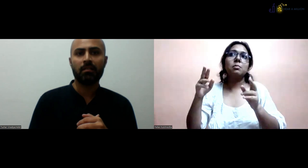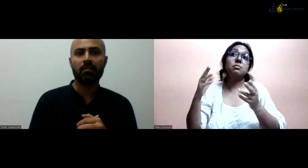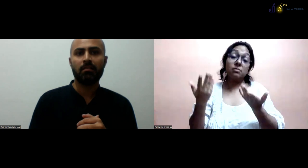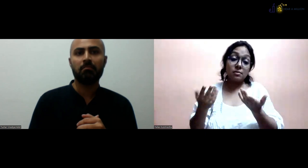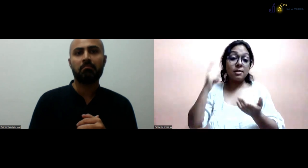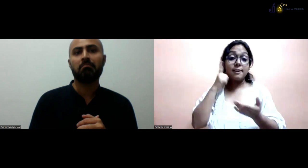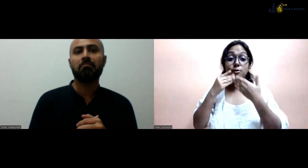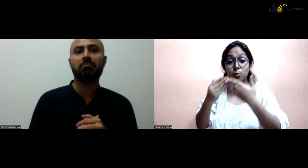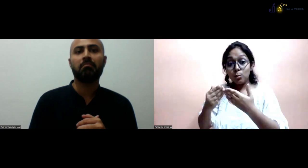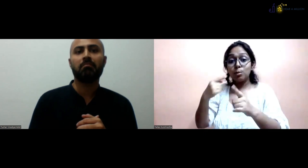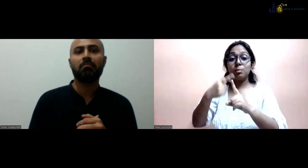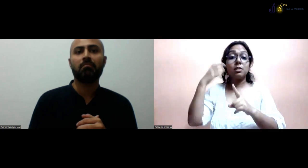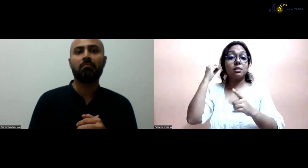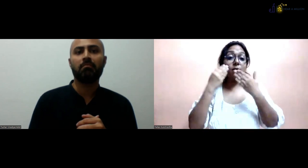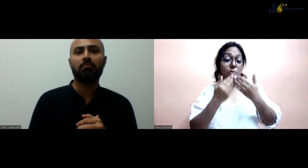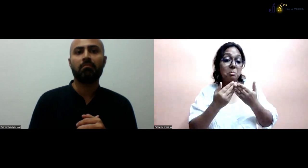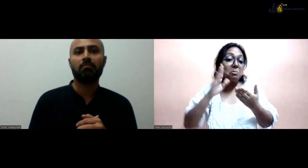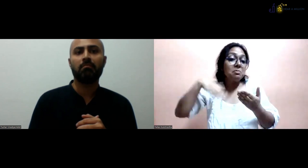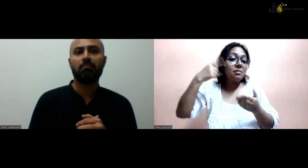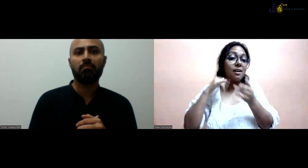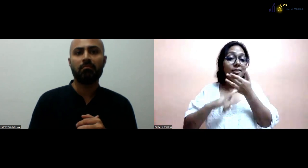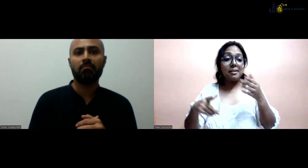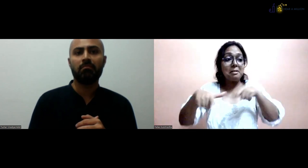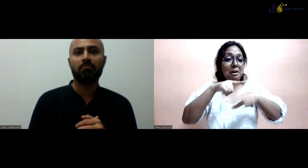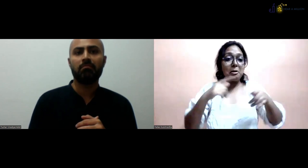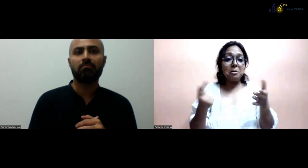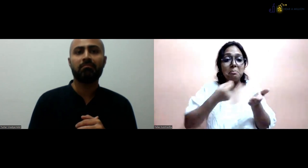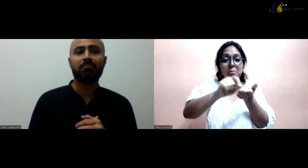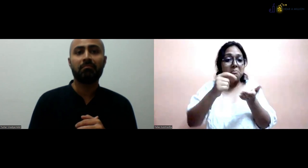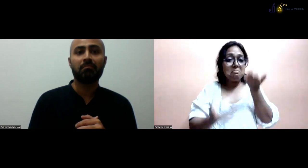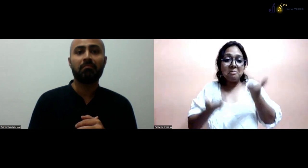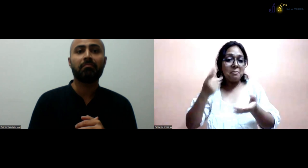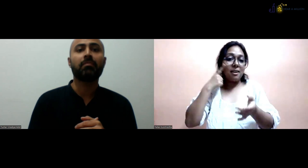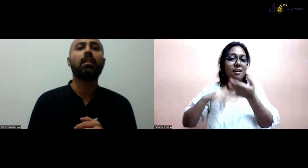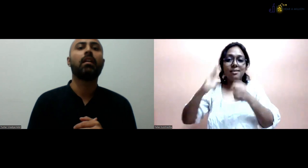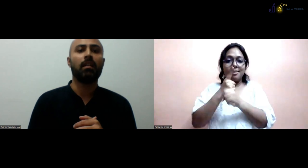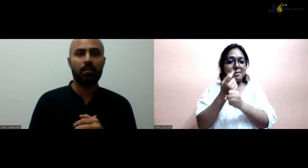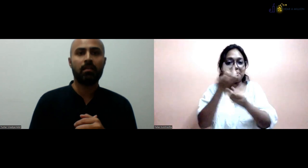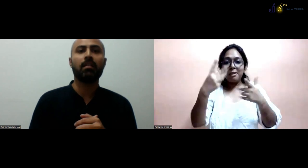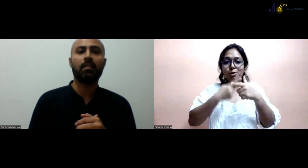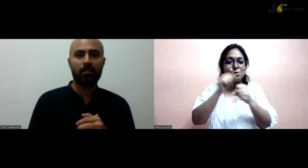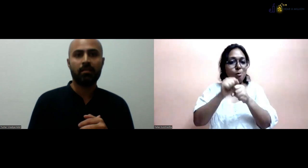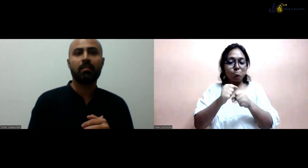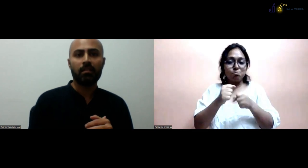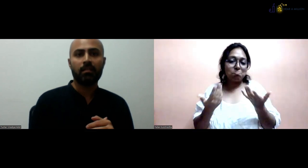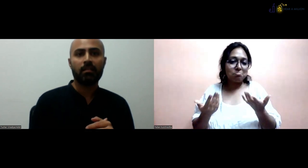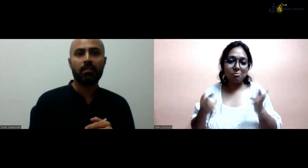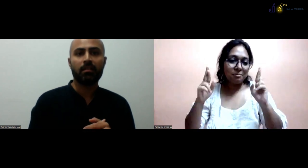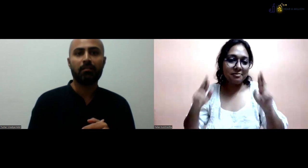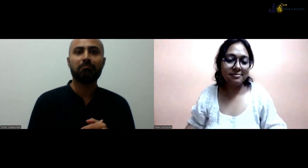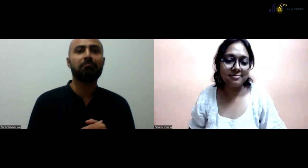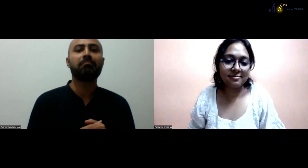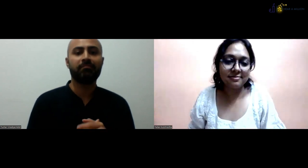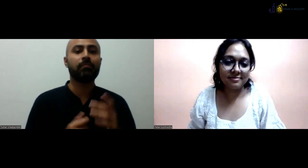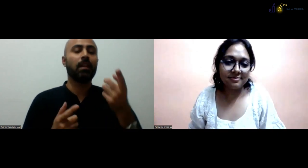And with that, you see deaf and hearing schools, if they start with sign